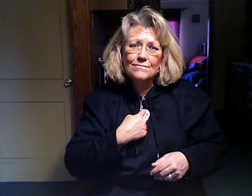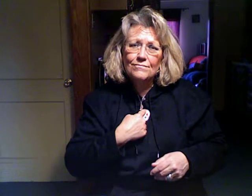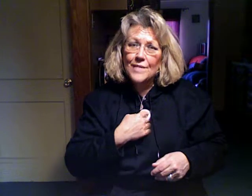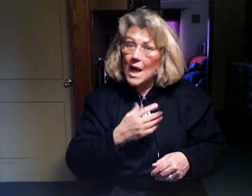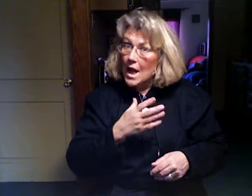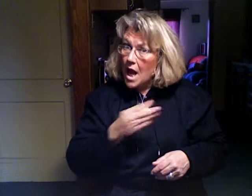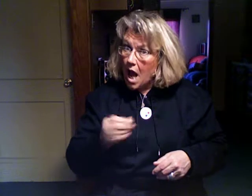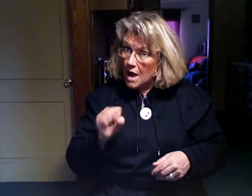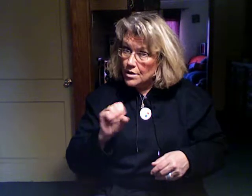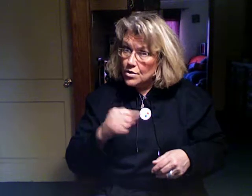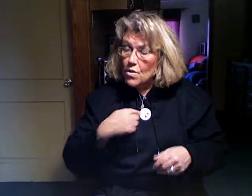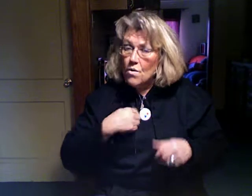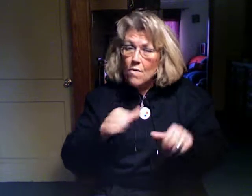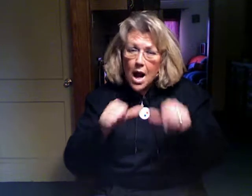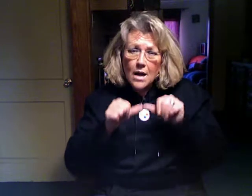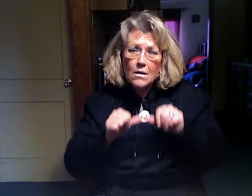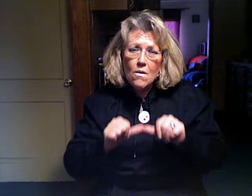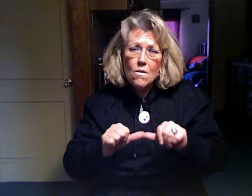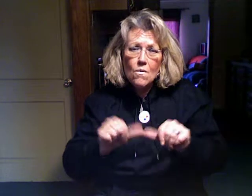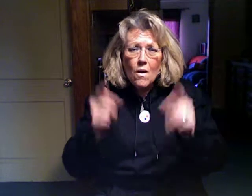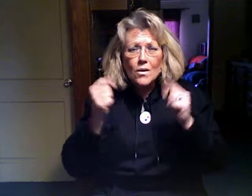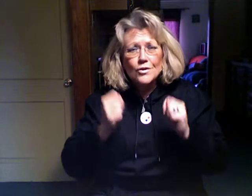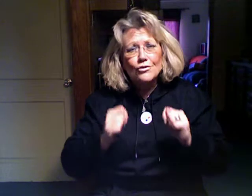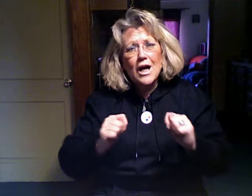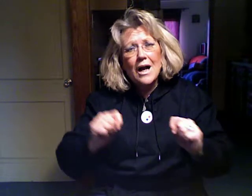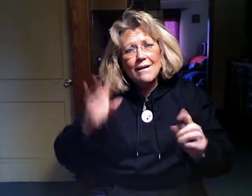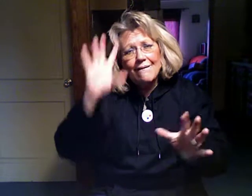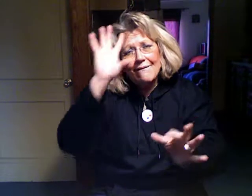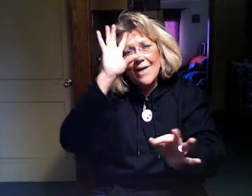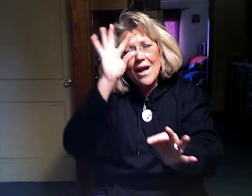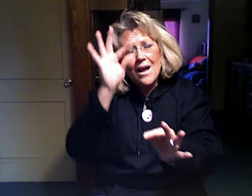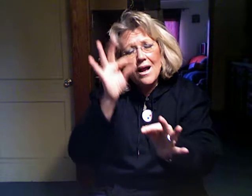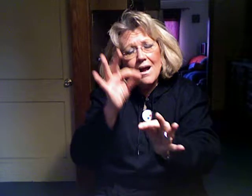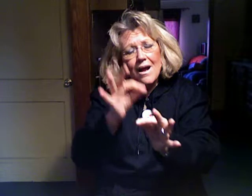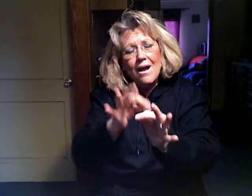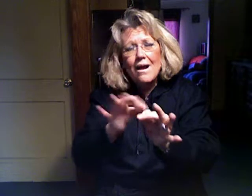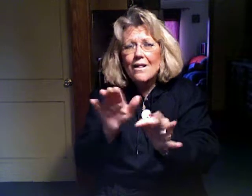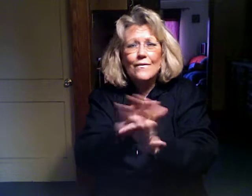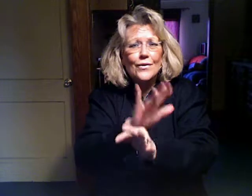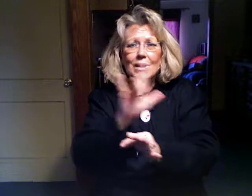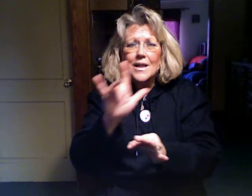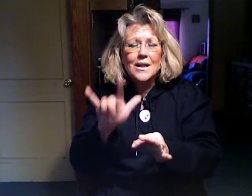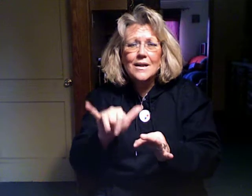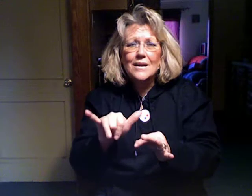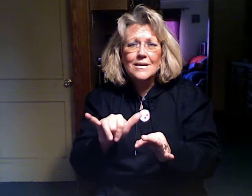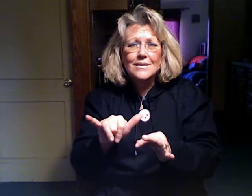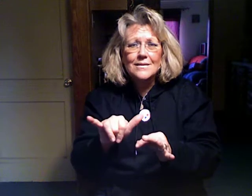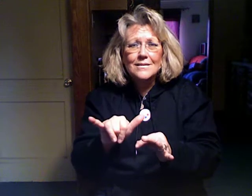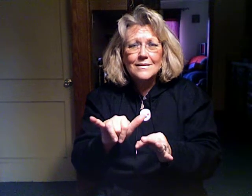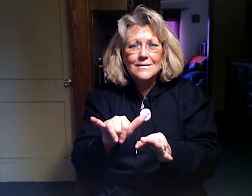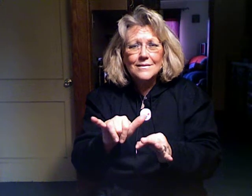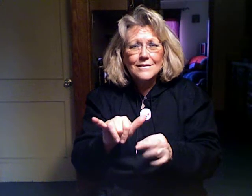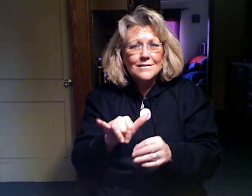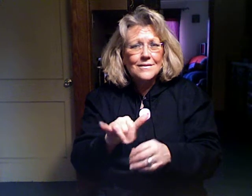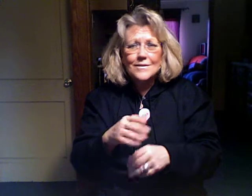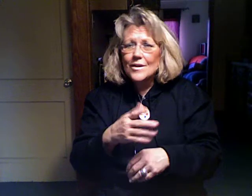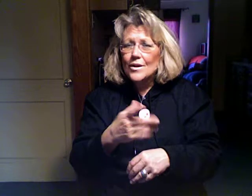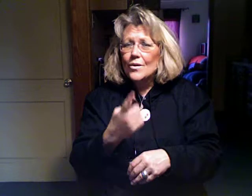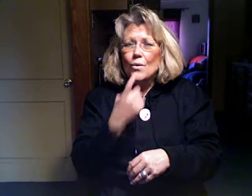And so I go on trying to play for me And